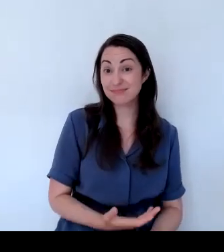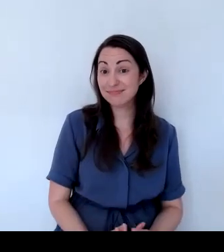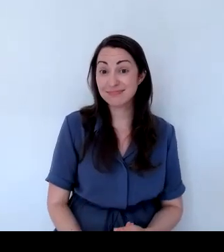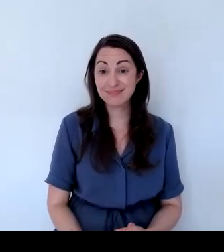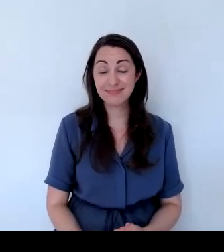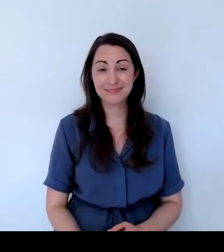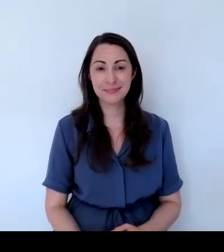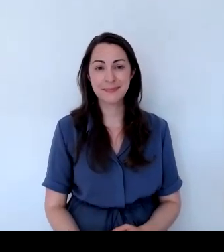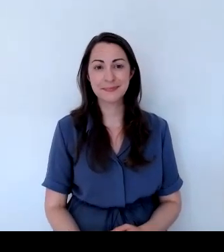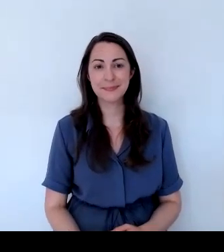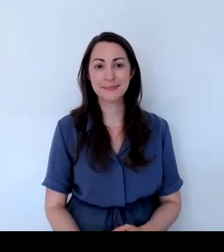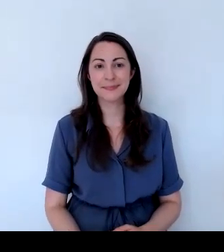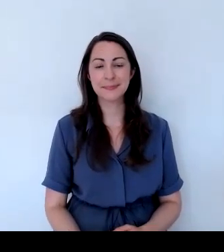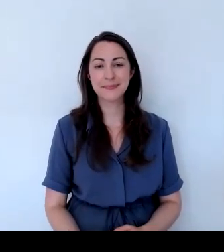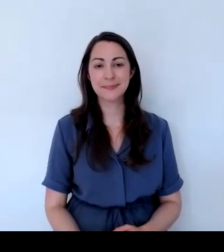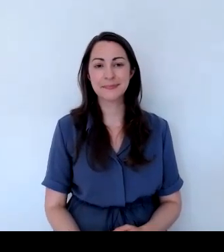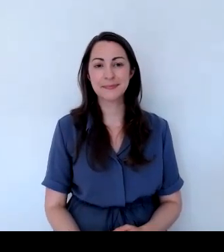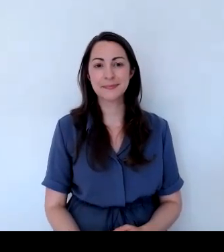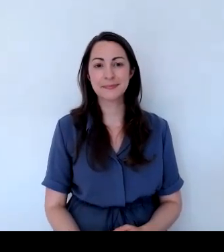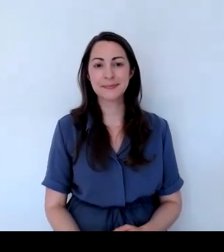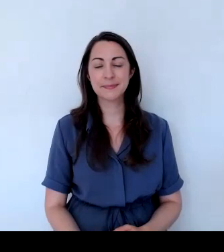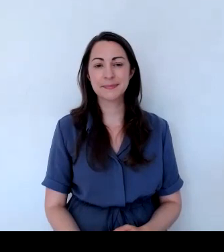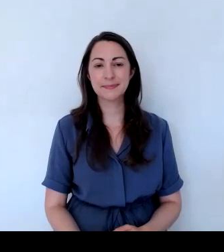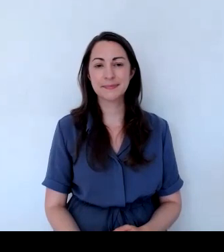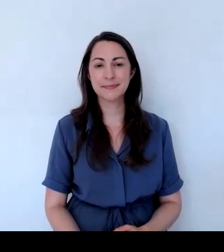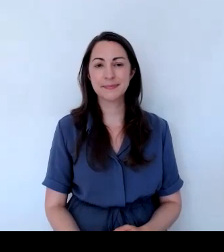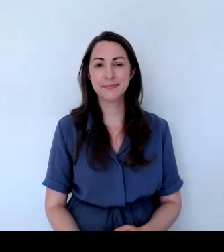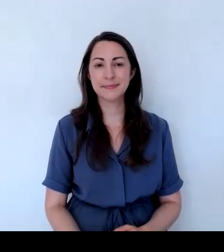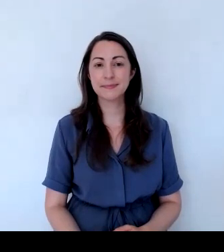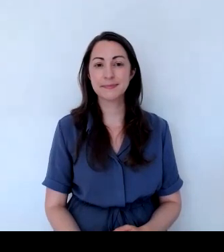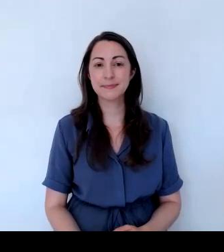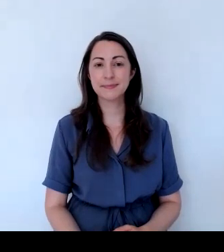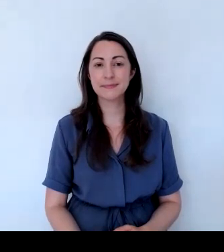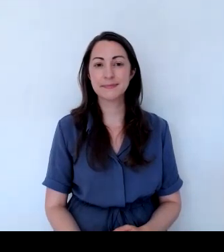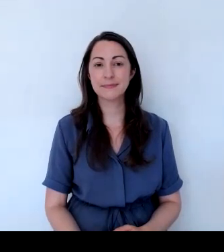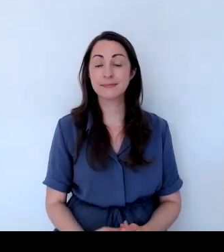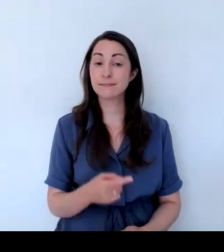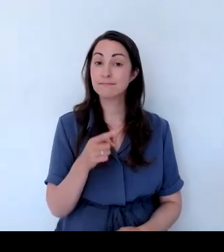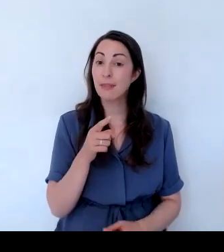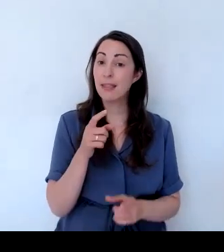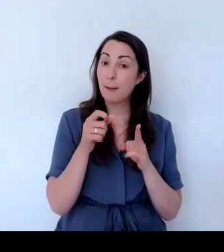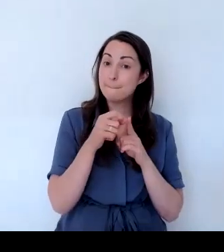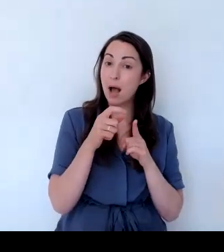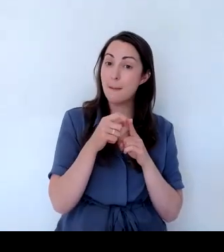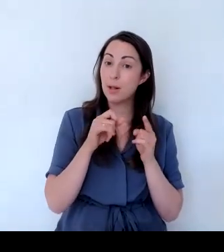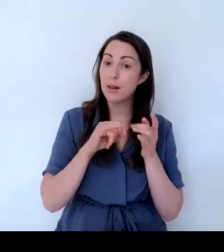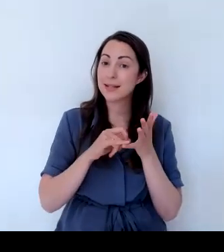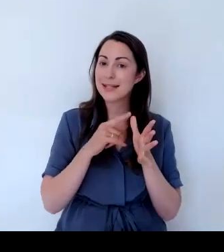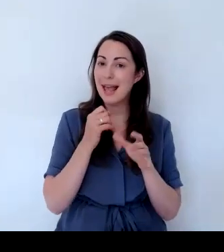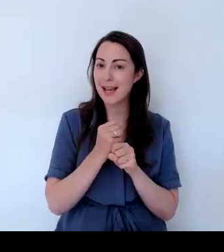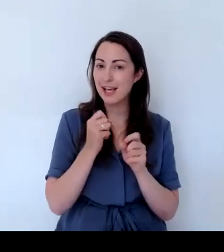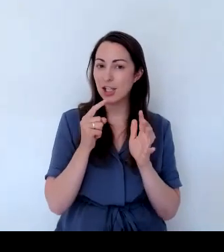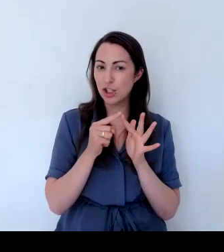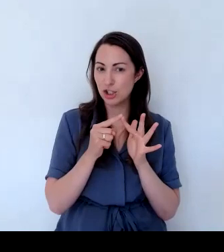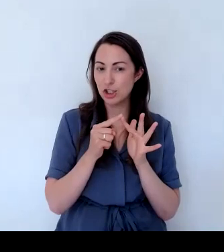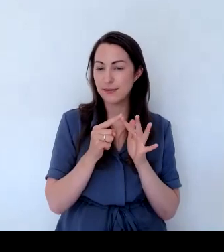Thank you. And then we've got purple sage. And of